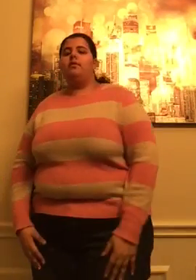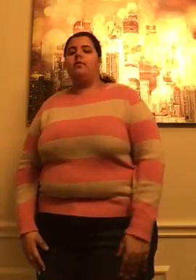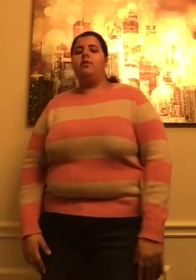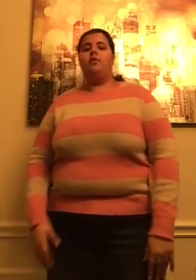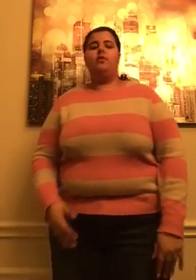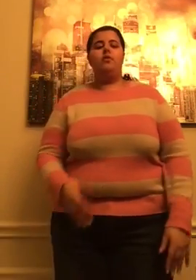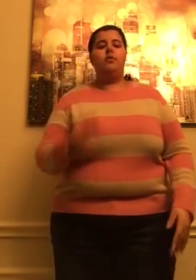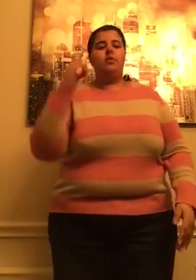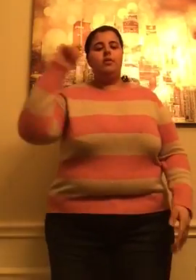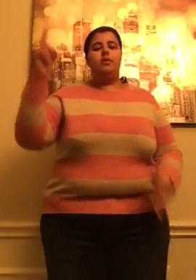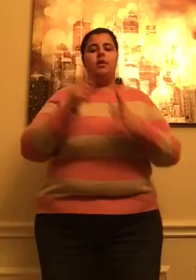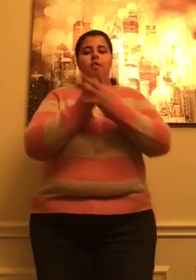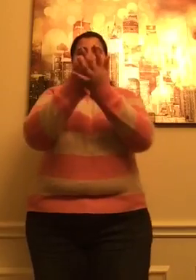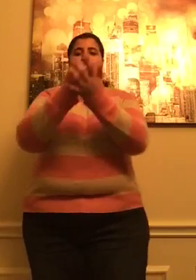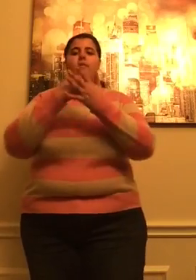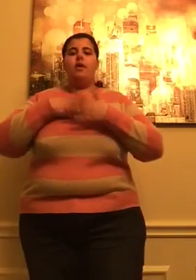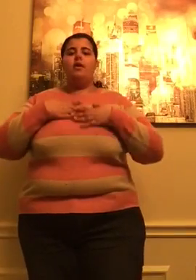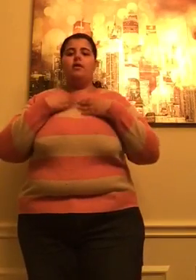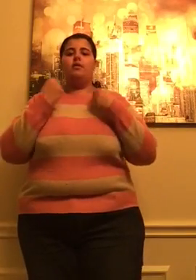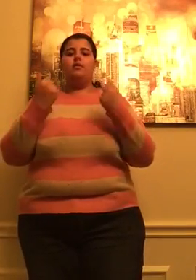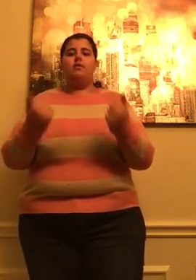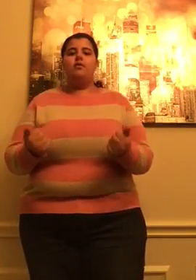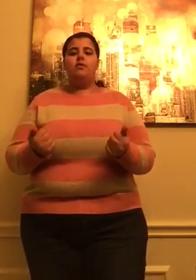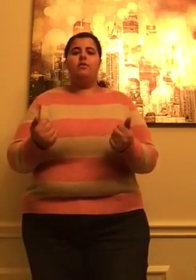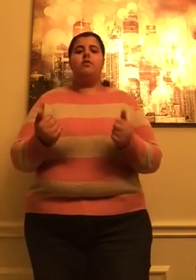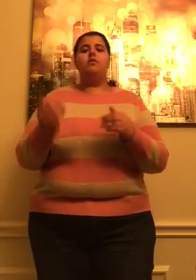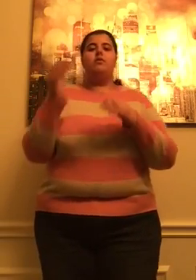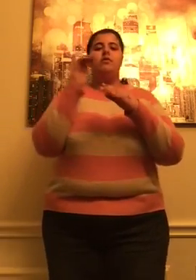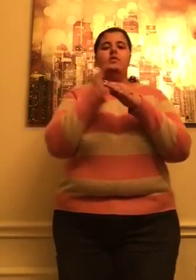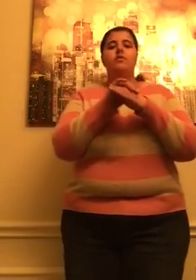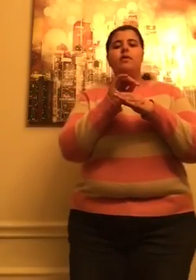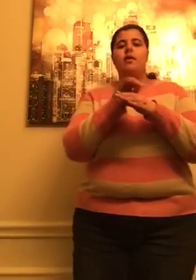Would you save my soul tonight?